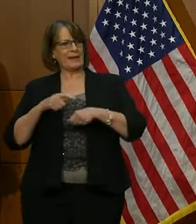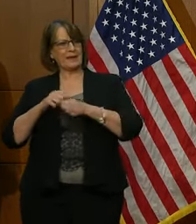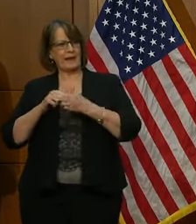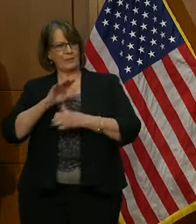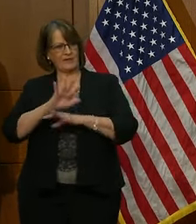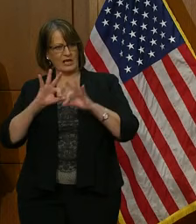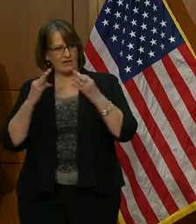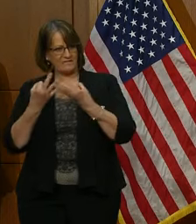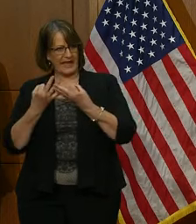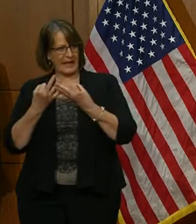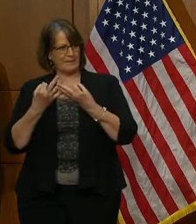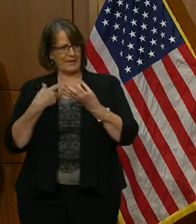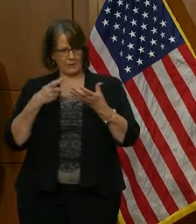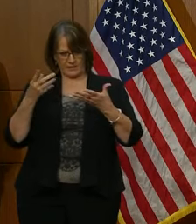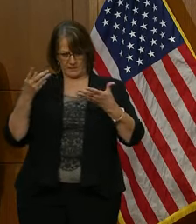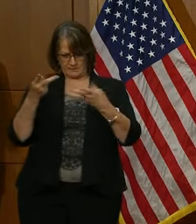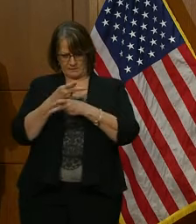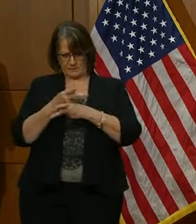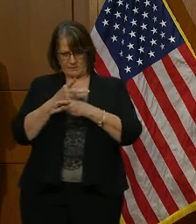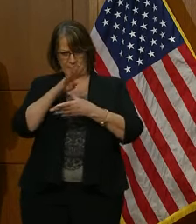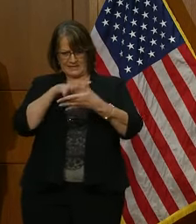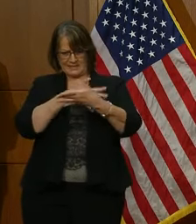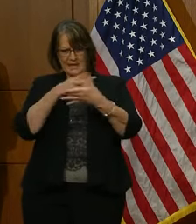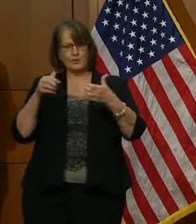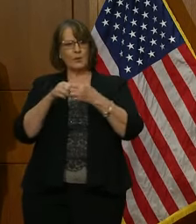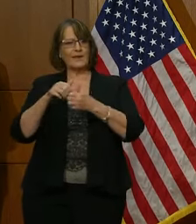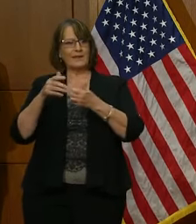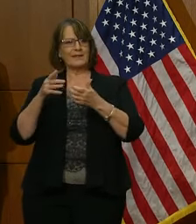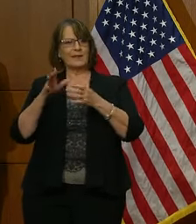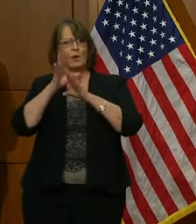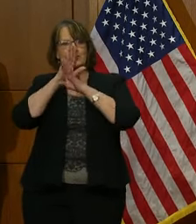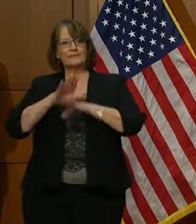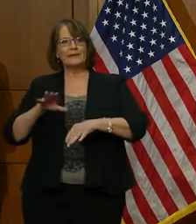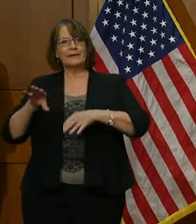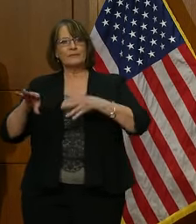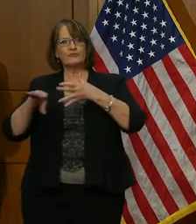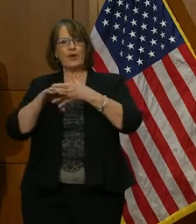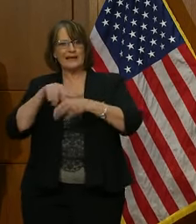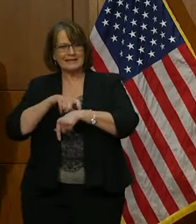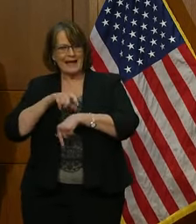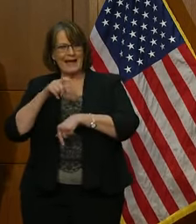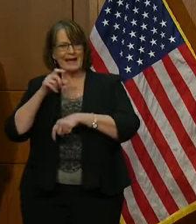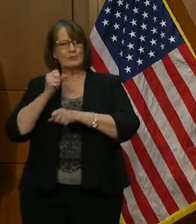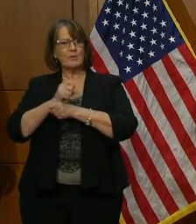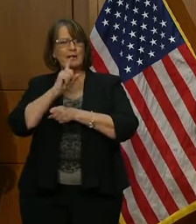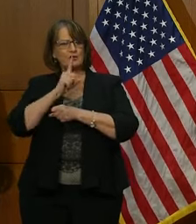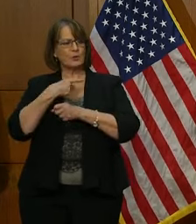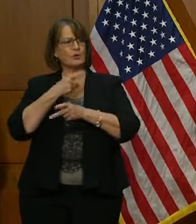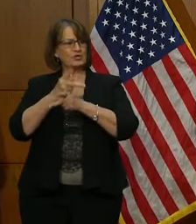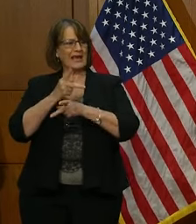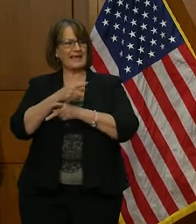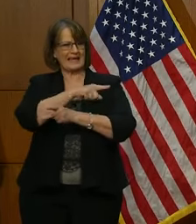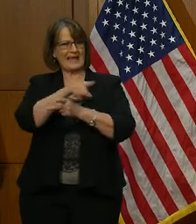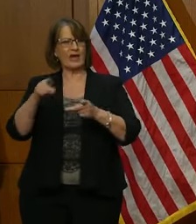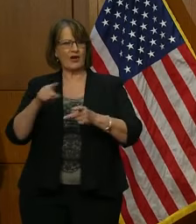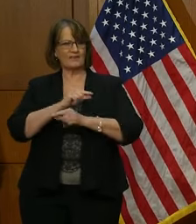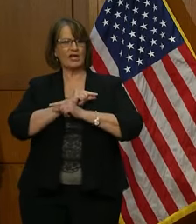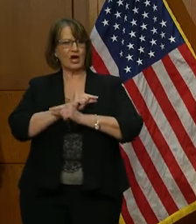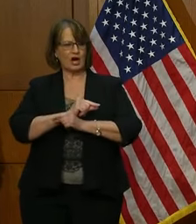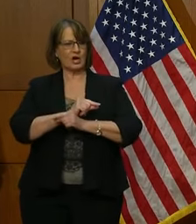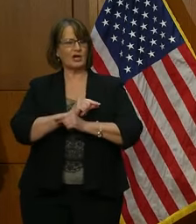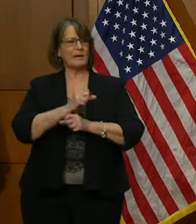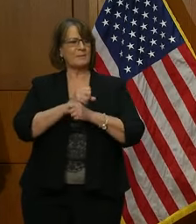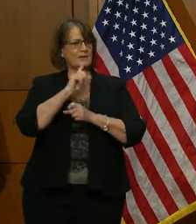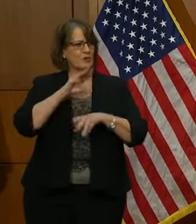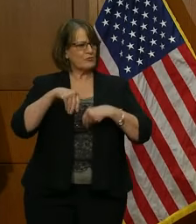We work into the scheduled downtime and other ways to make sure that we're taking care of the members of the force. We make sure that we provide the necessary